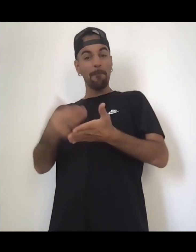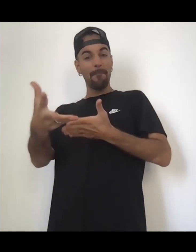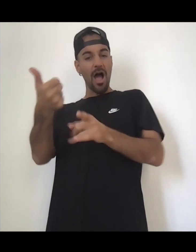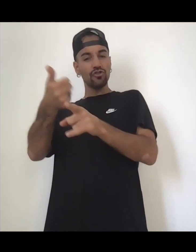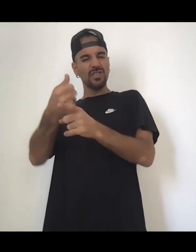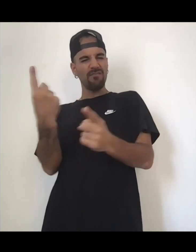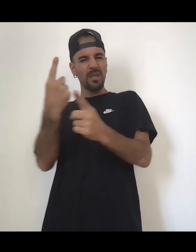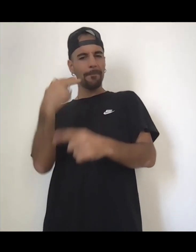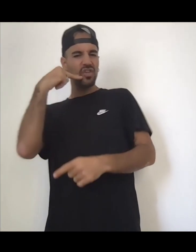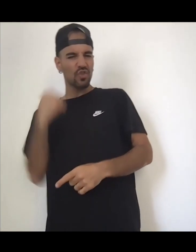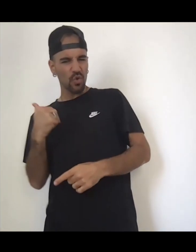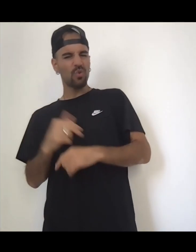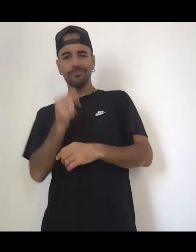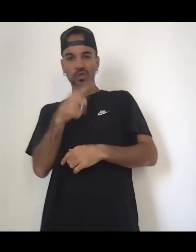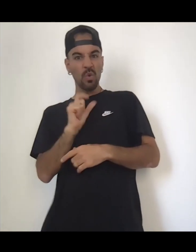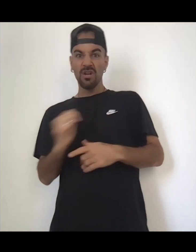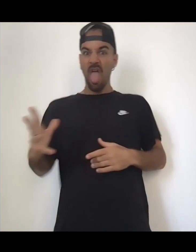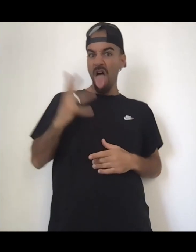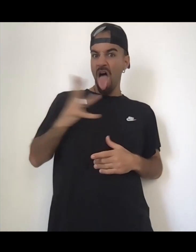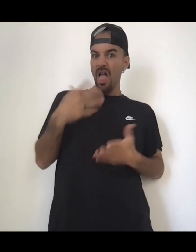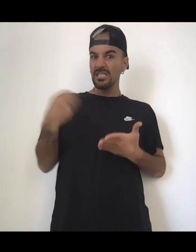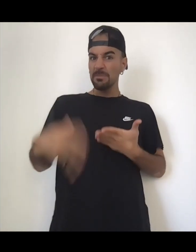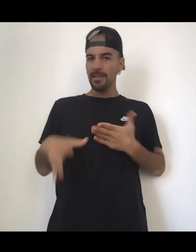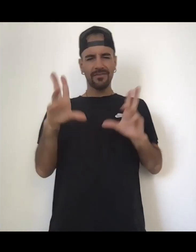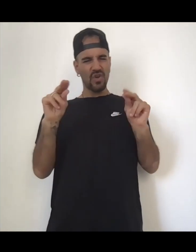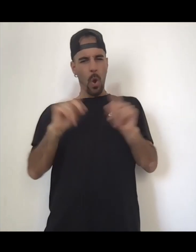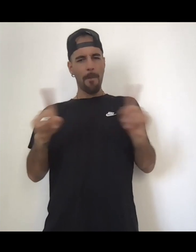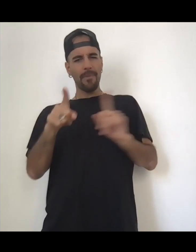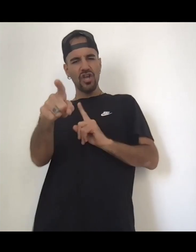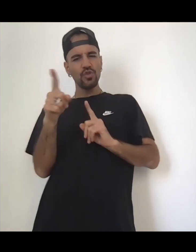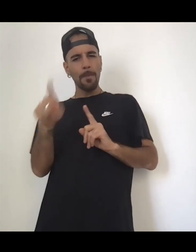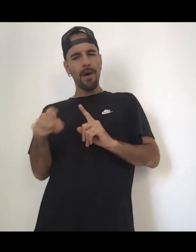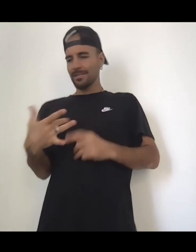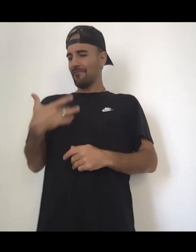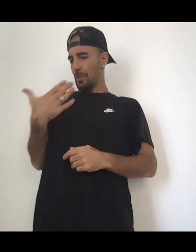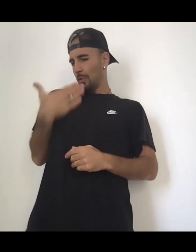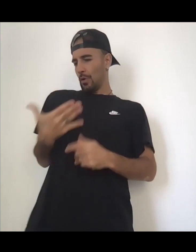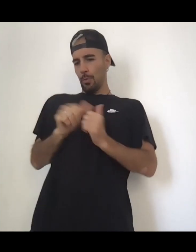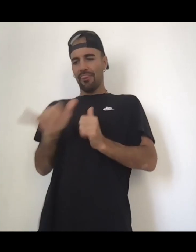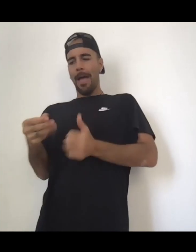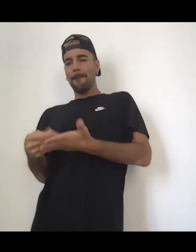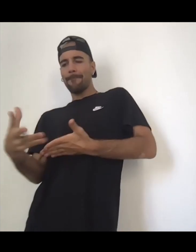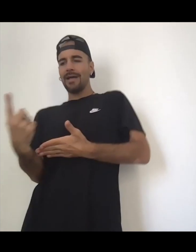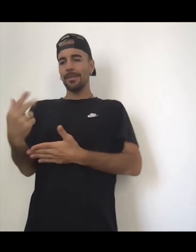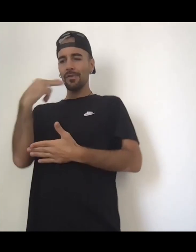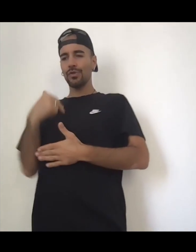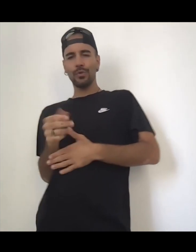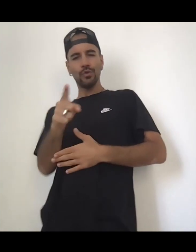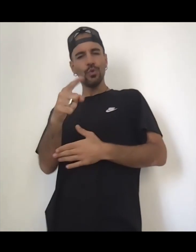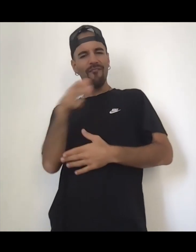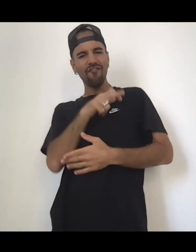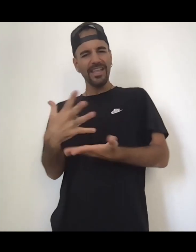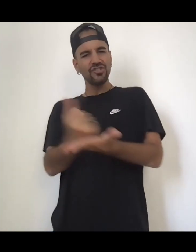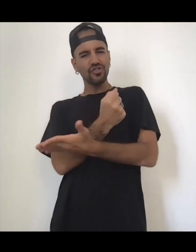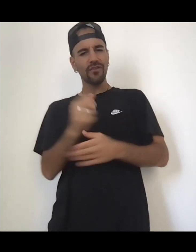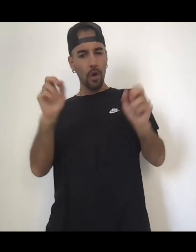something cute doesn't even need to be expensive but buy yourself something that feels fucking good because you fucking deserve it um and yeah I fucking